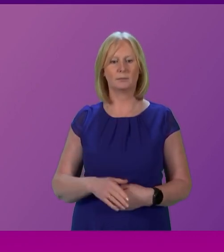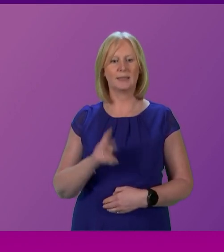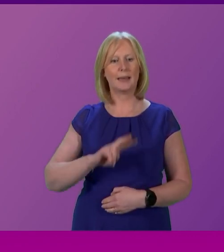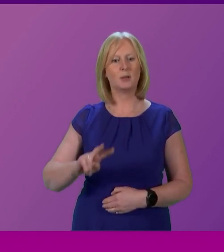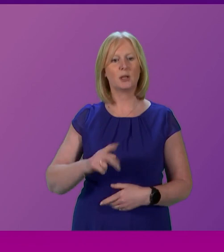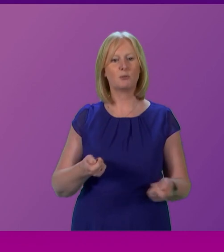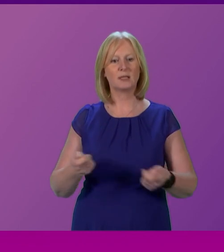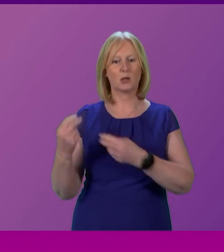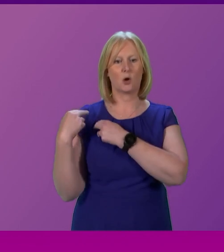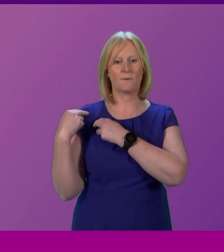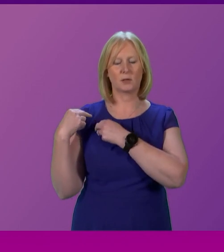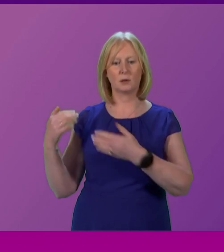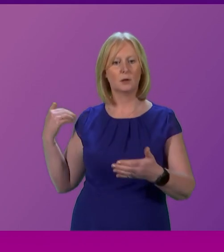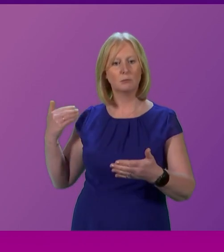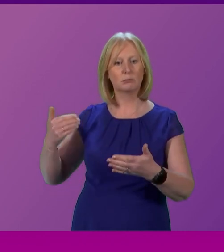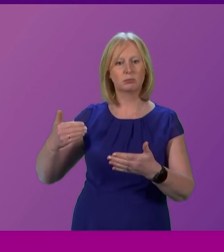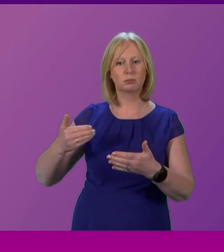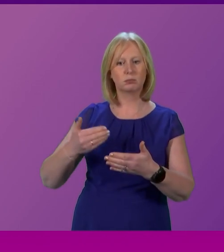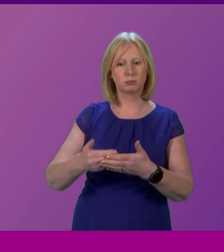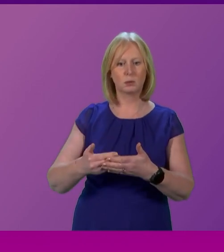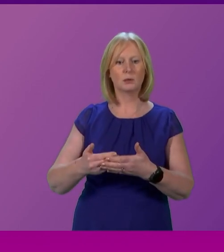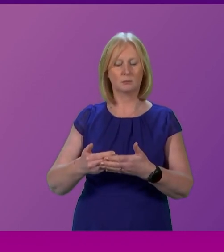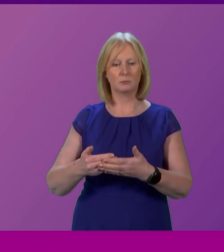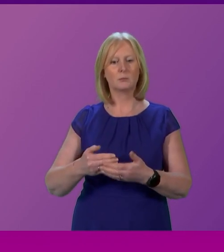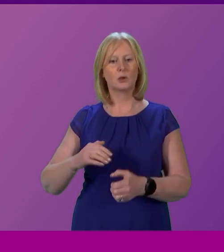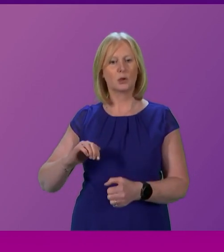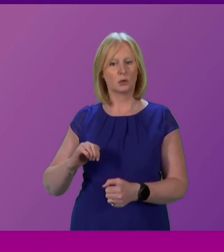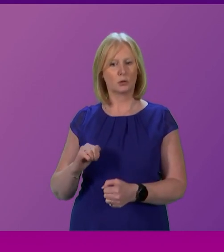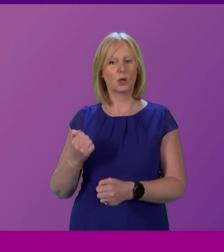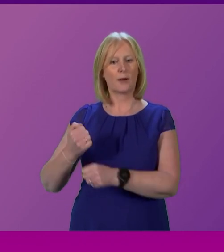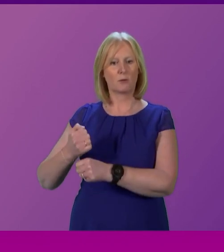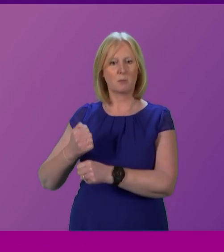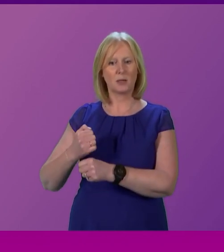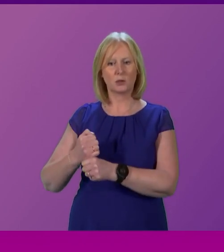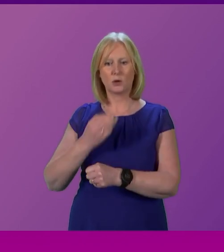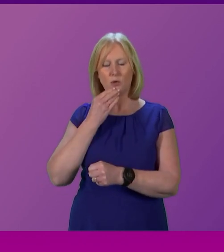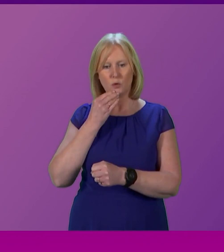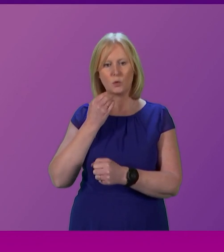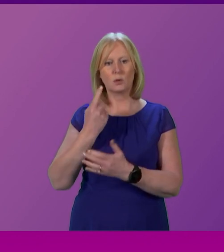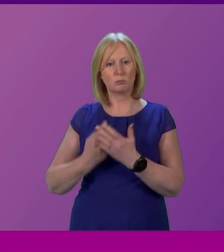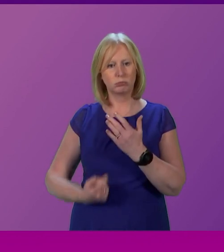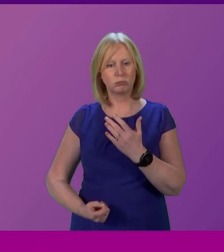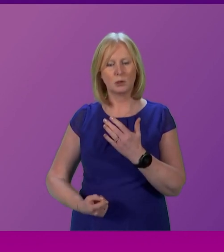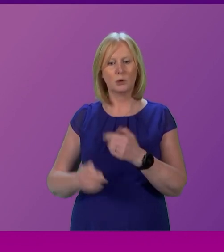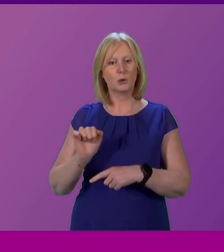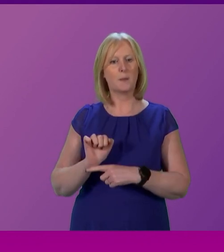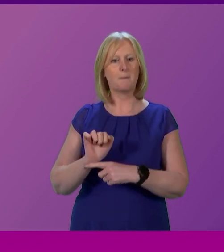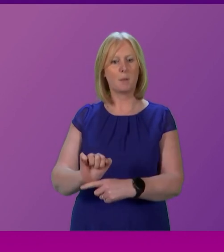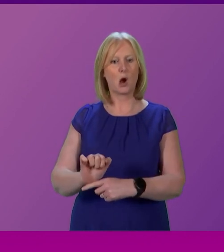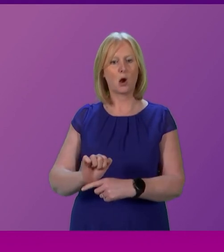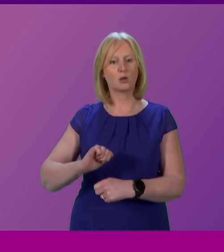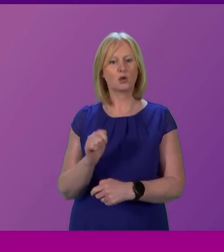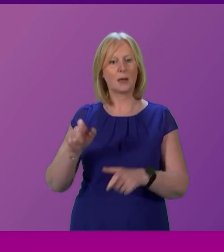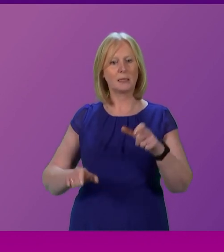Over the decades, successive UK governments have used every trick in the book to block the Scottish people's right to determine